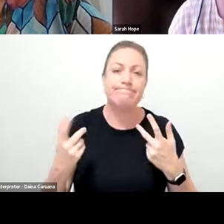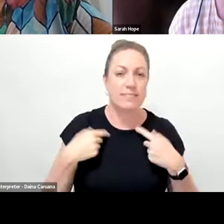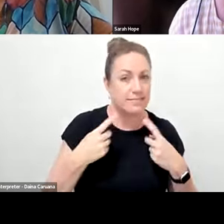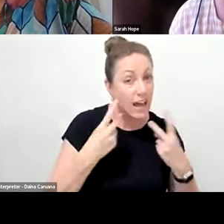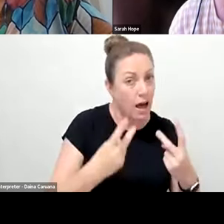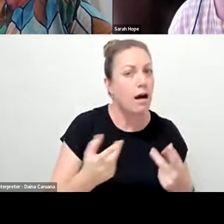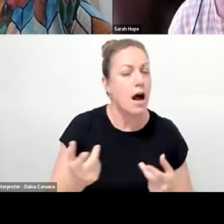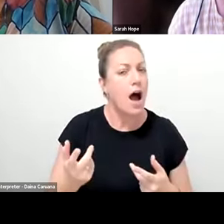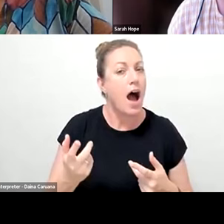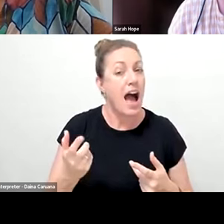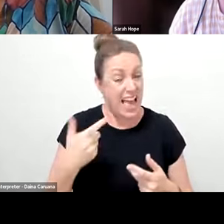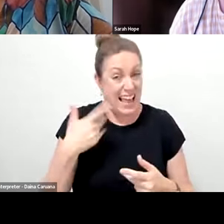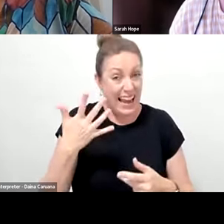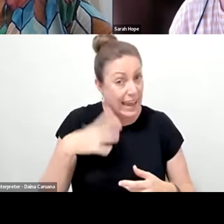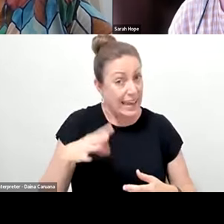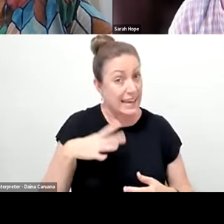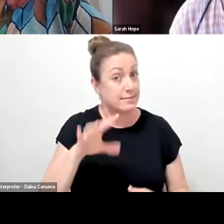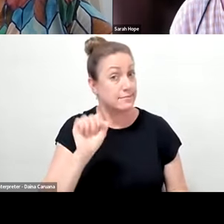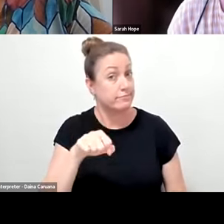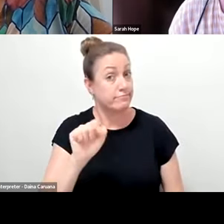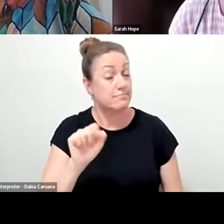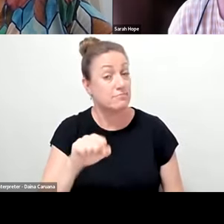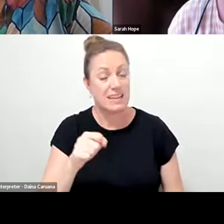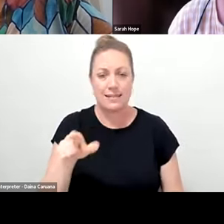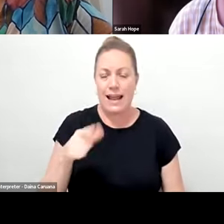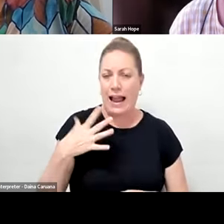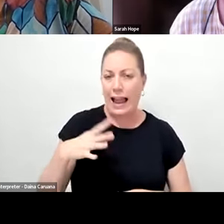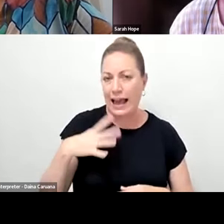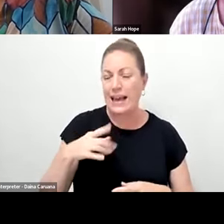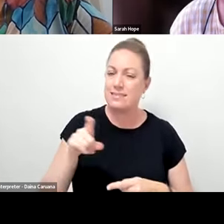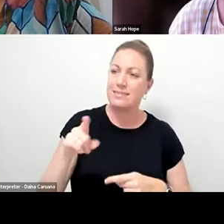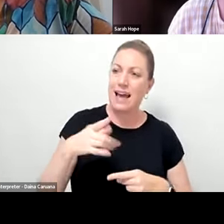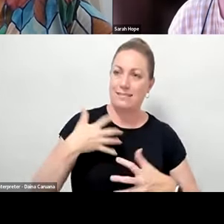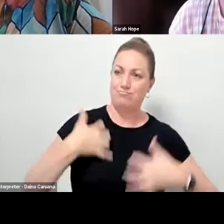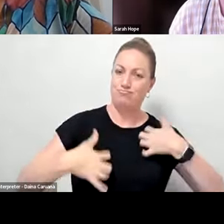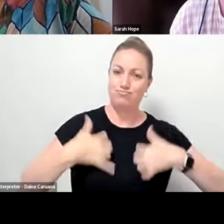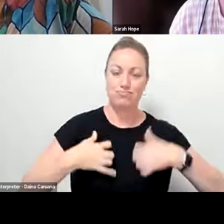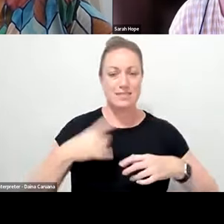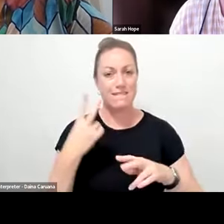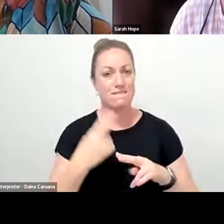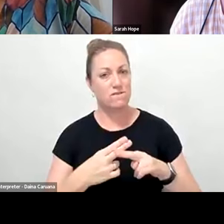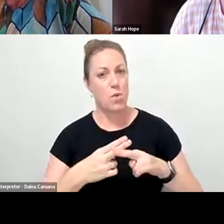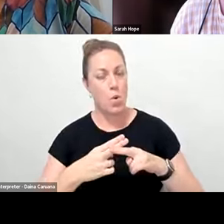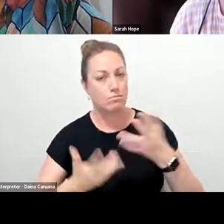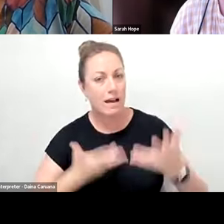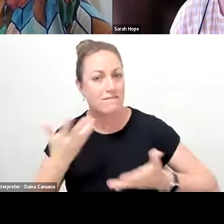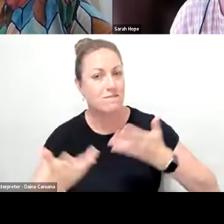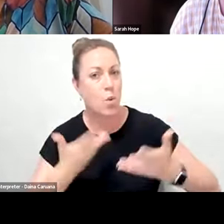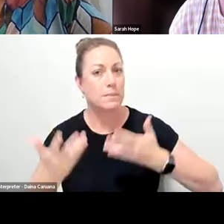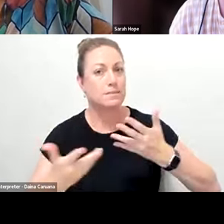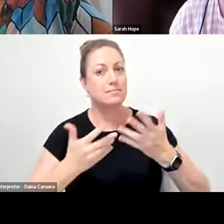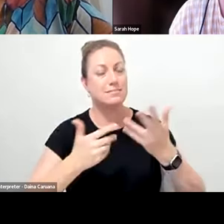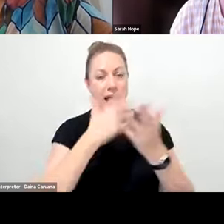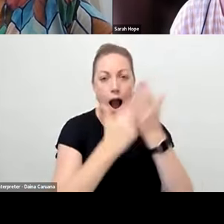this if they're excited about bringing the arts into their classroom. And hopefully we've just made it